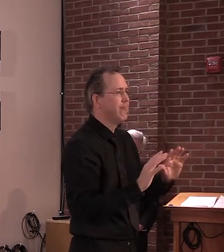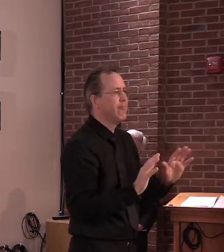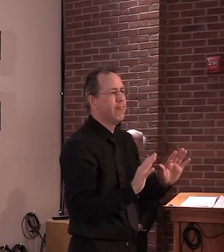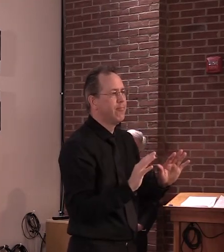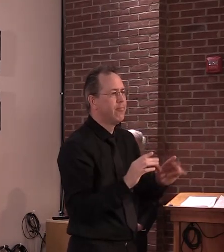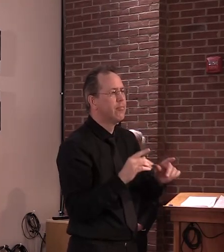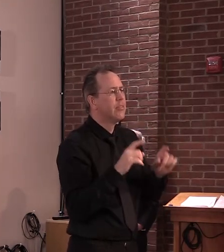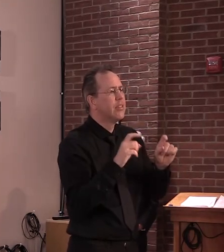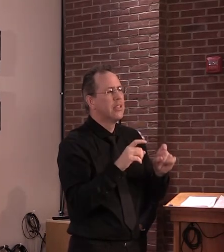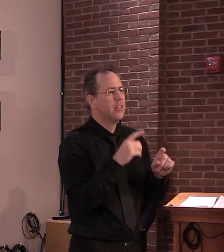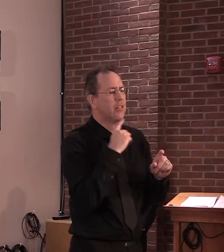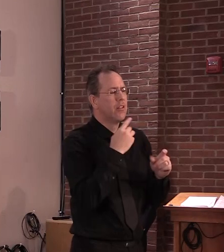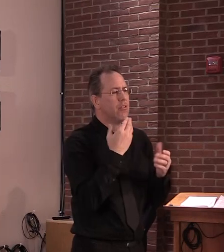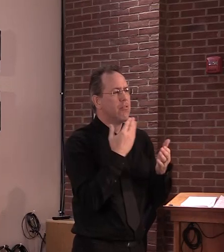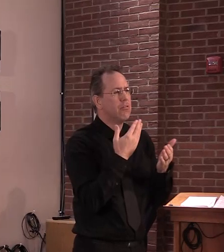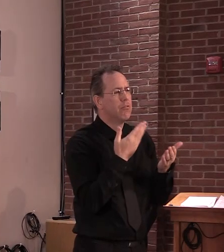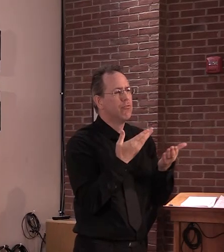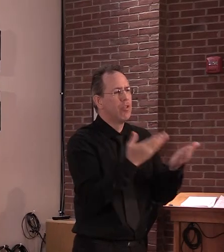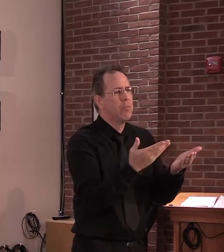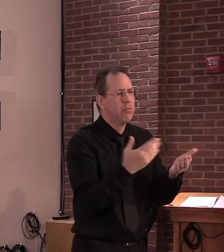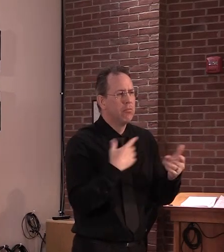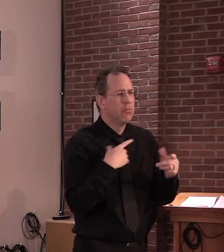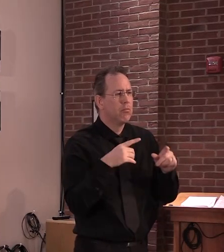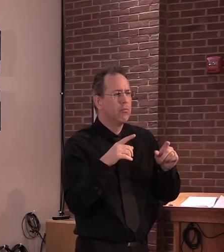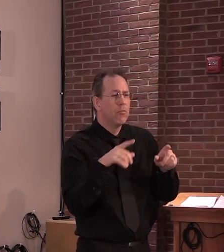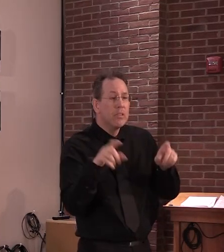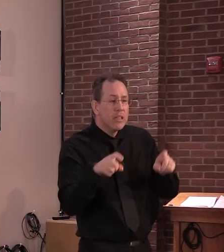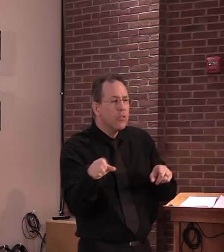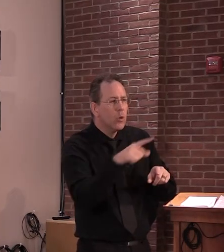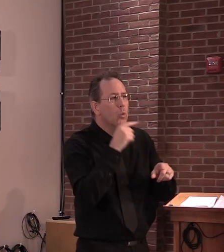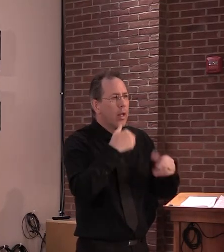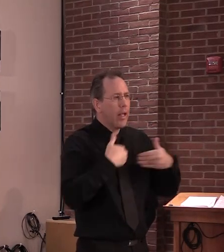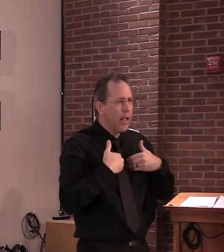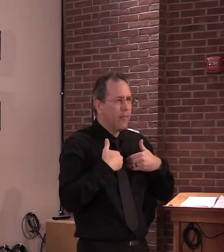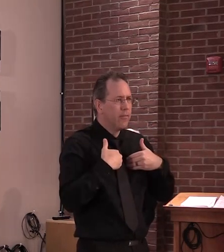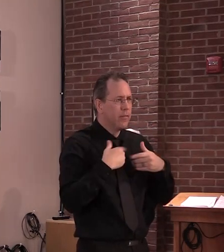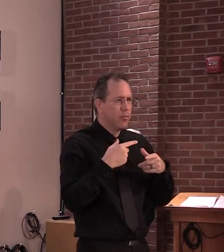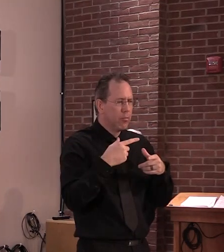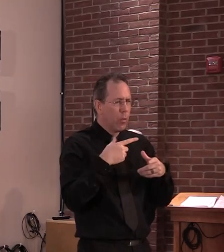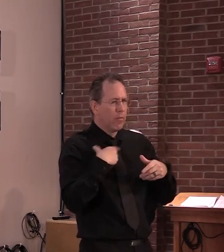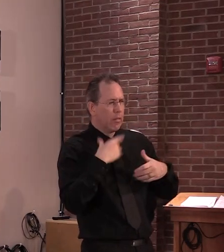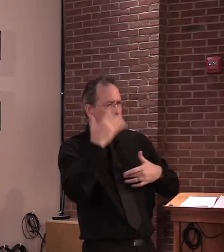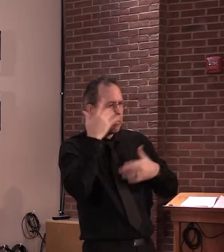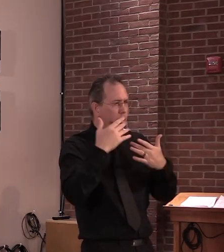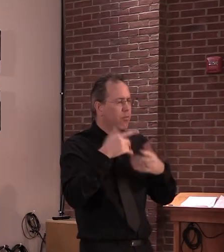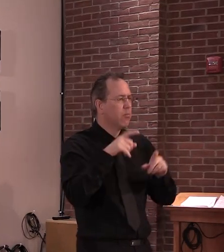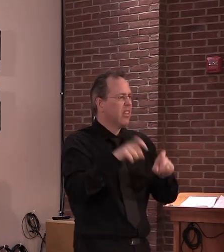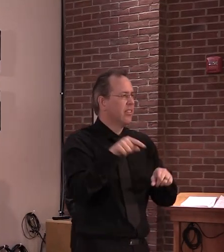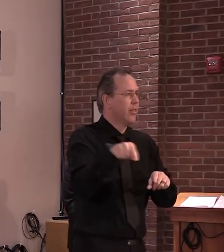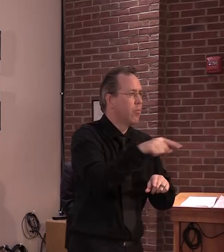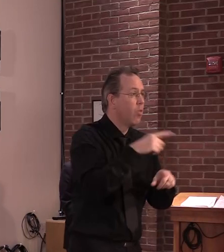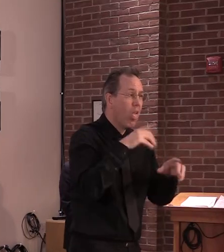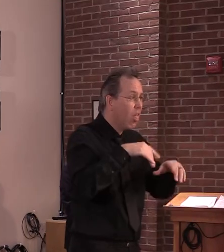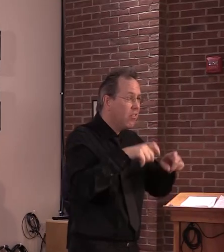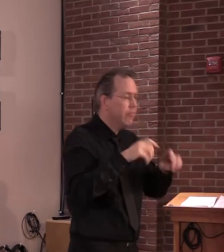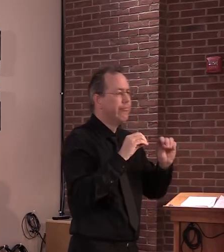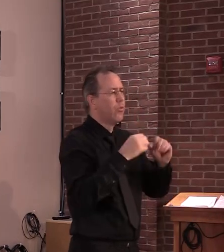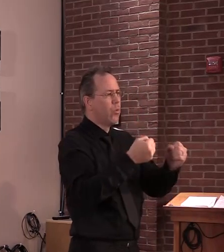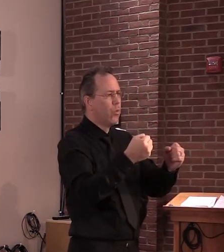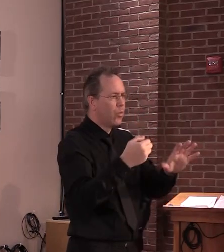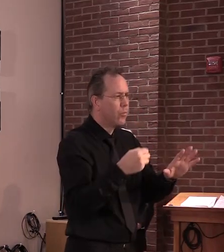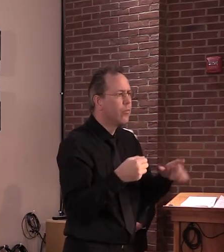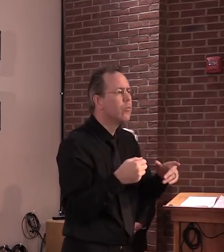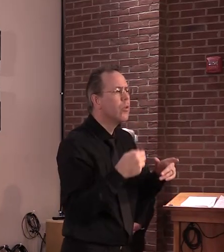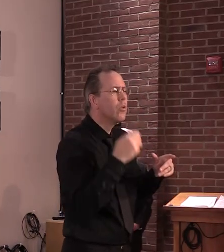them a very aggressive testing program that involves new admissions to any of the facilities or